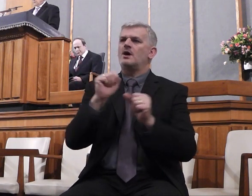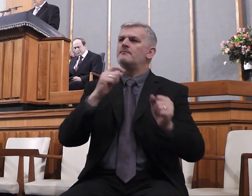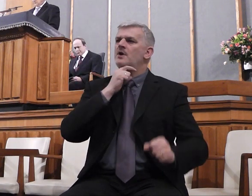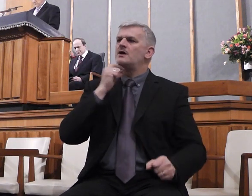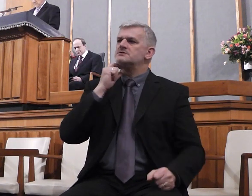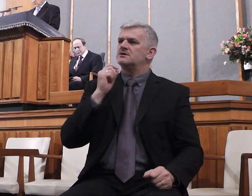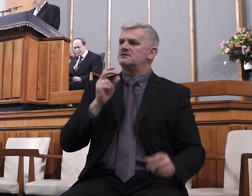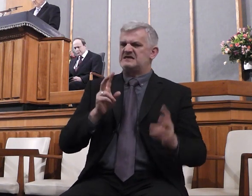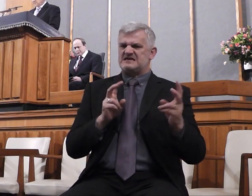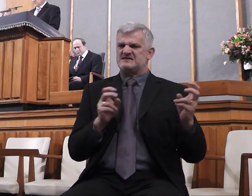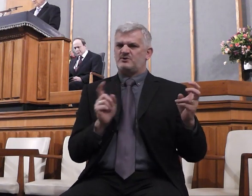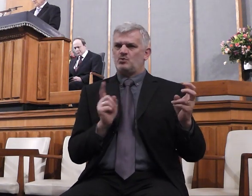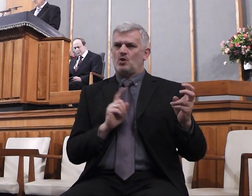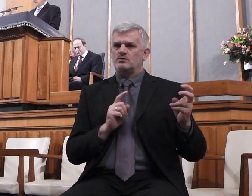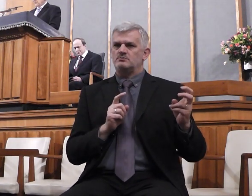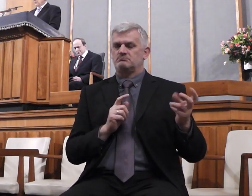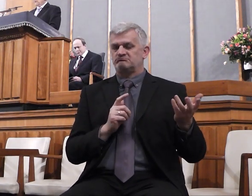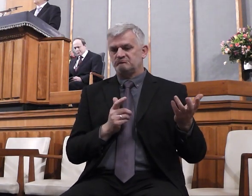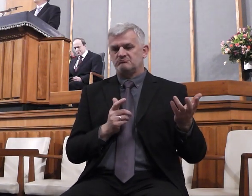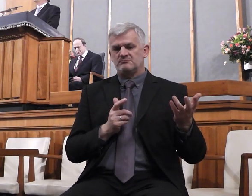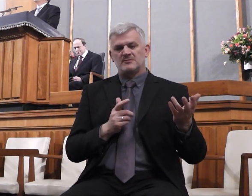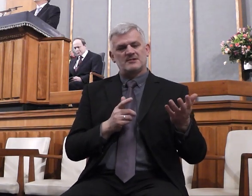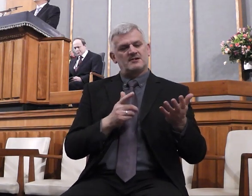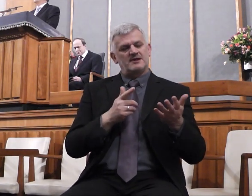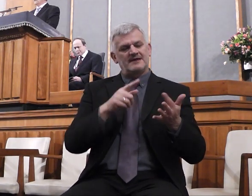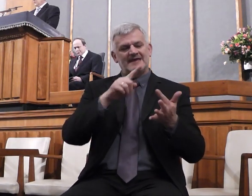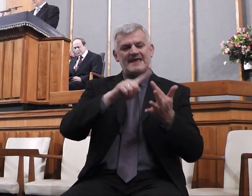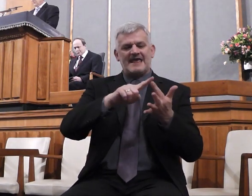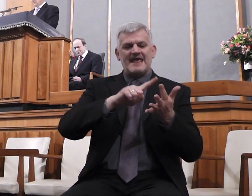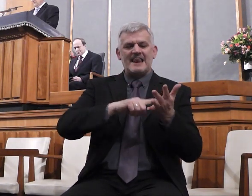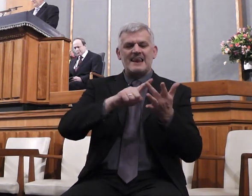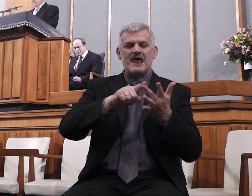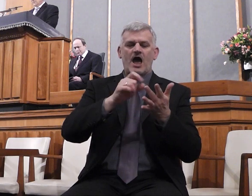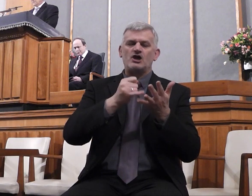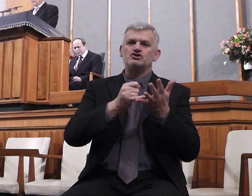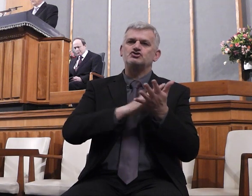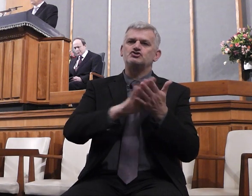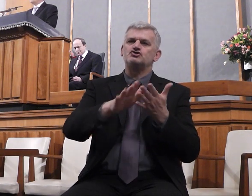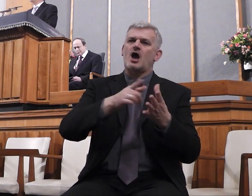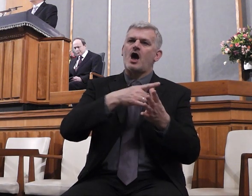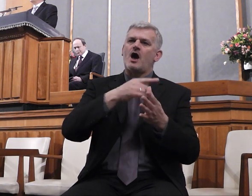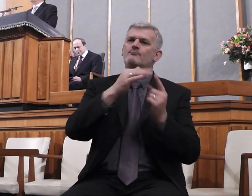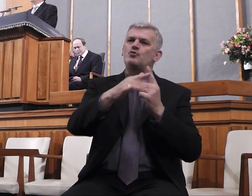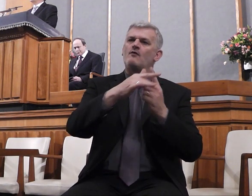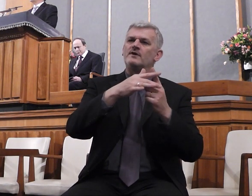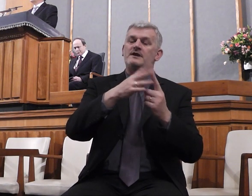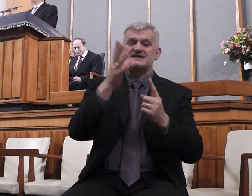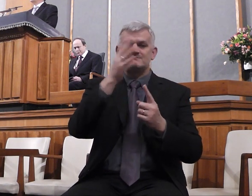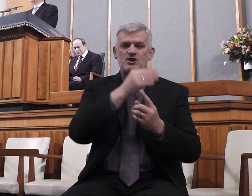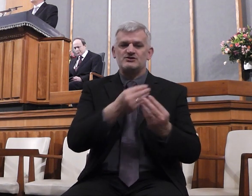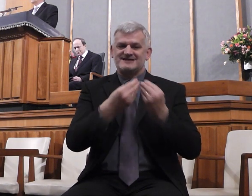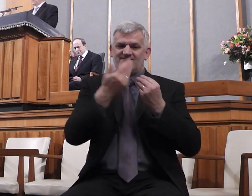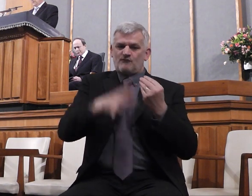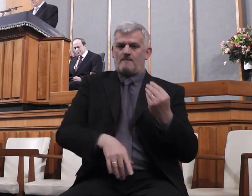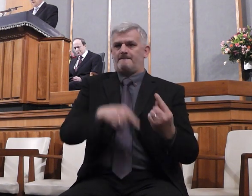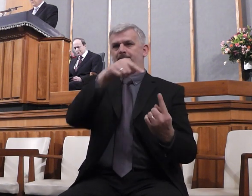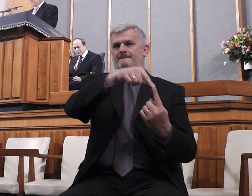will be spiritual lessons from the life of the prophet Elisha. This service begins at half past seven, and is followed by a time of